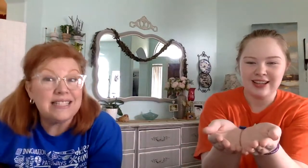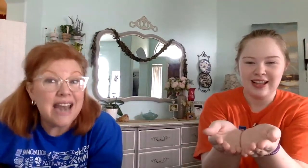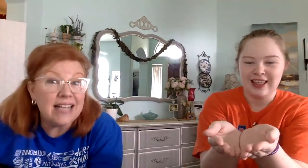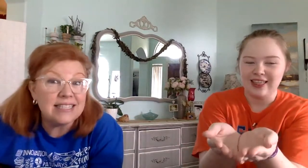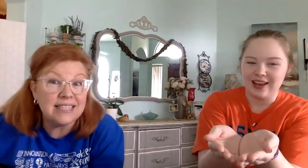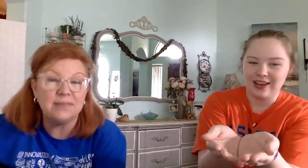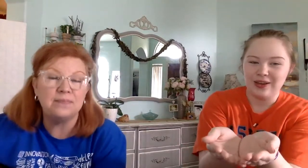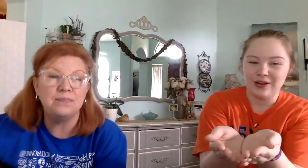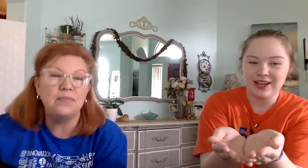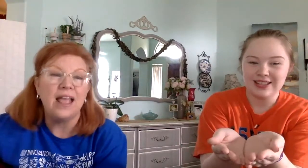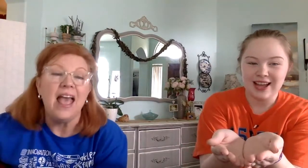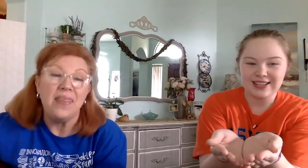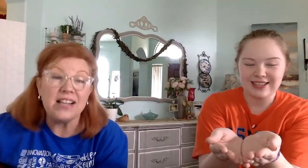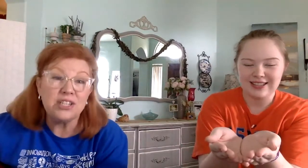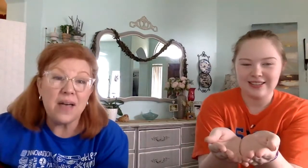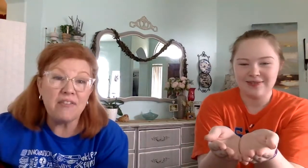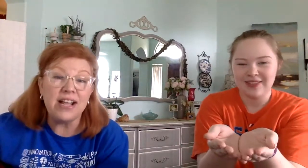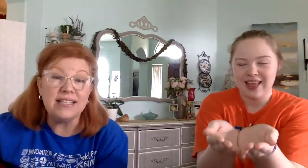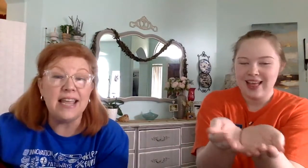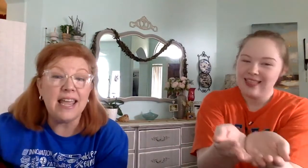nest that you ever did see.